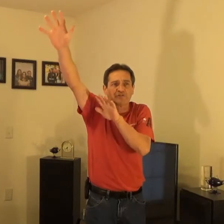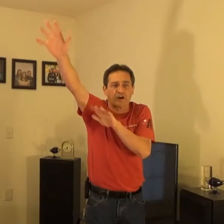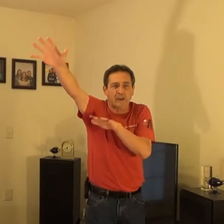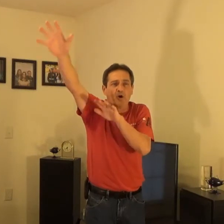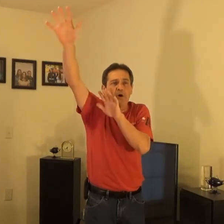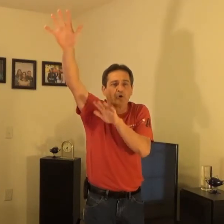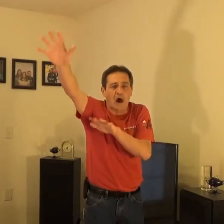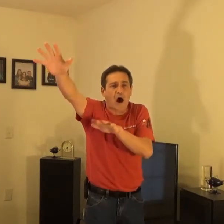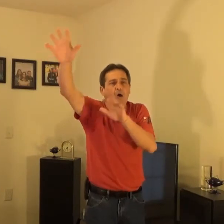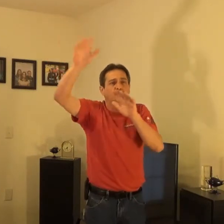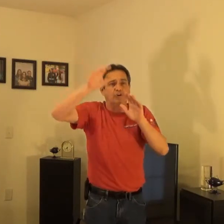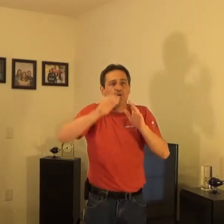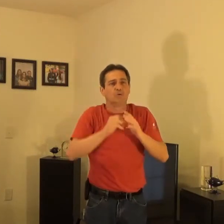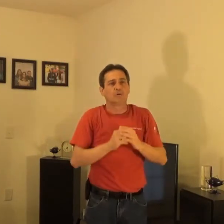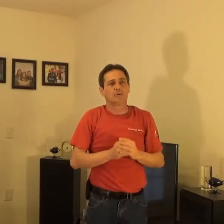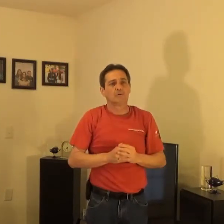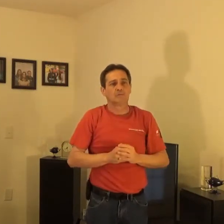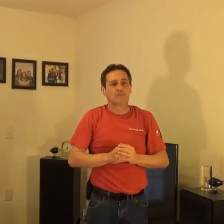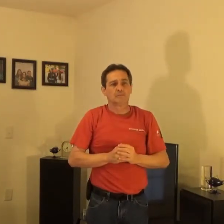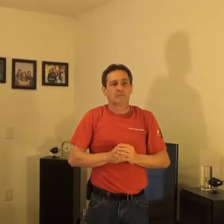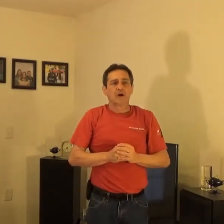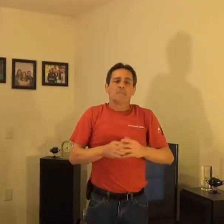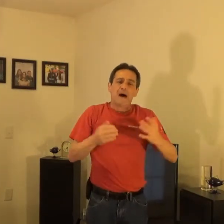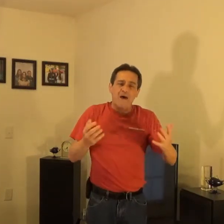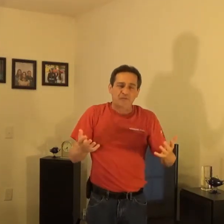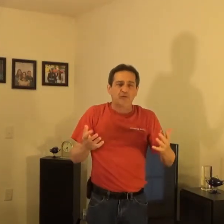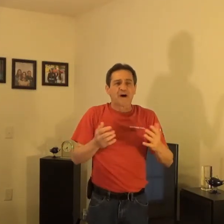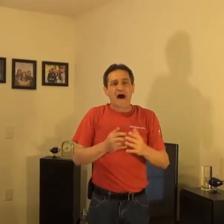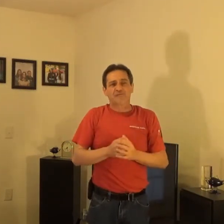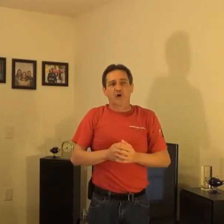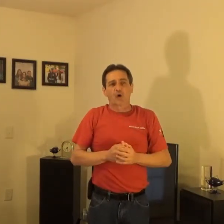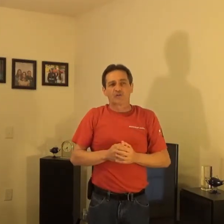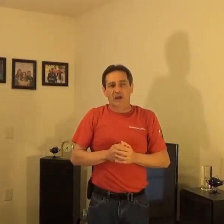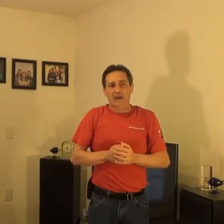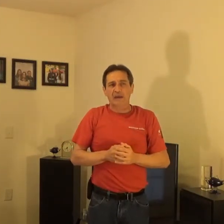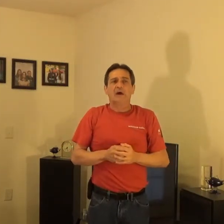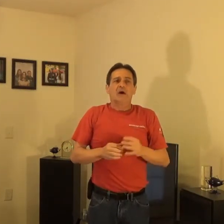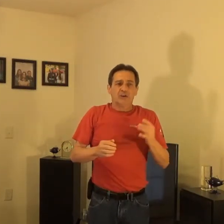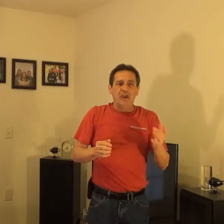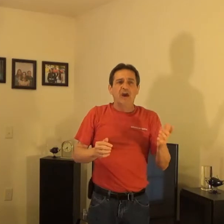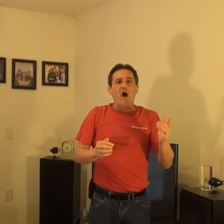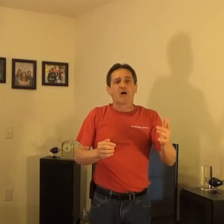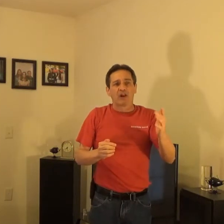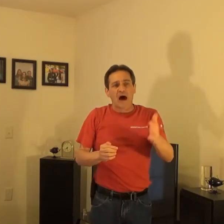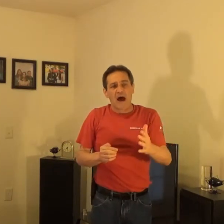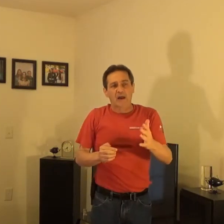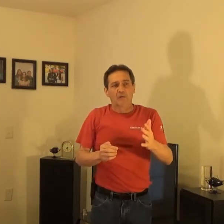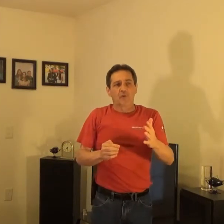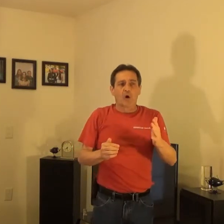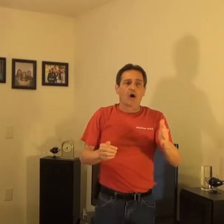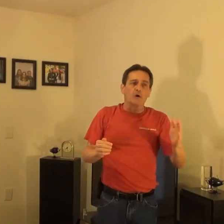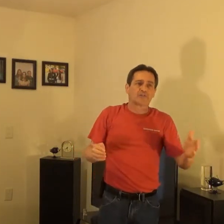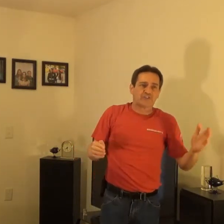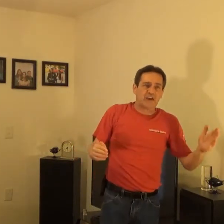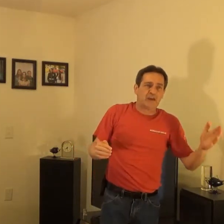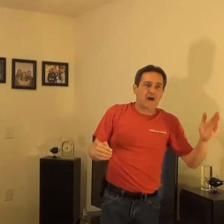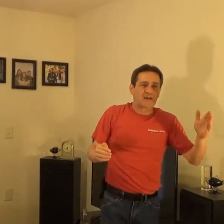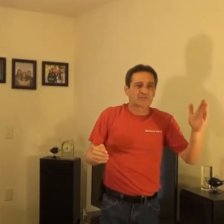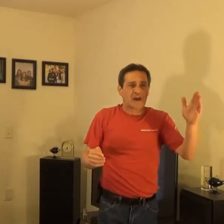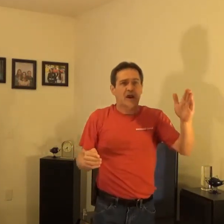of him who called you. Matthew 5-14, Ye are the light of the world, a city that is set